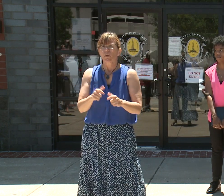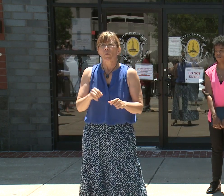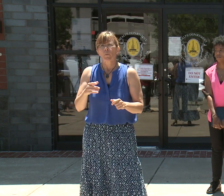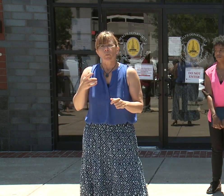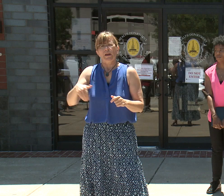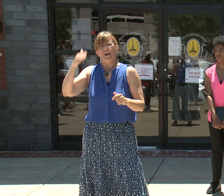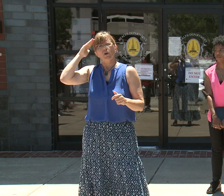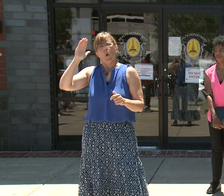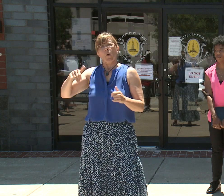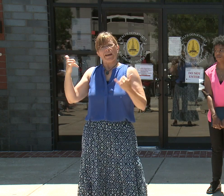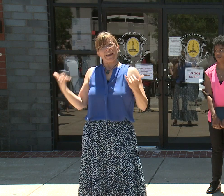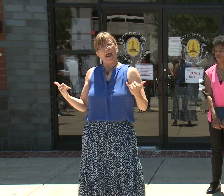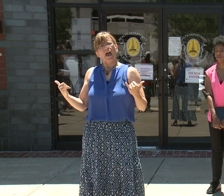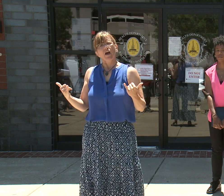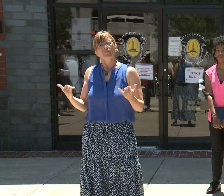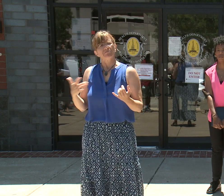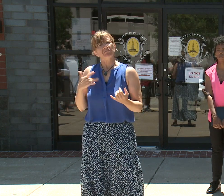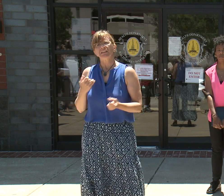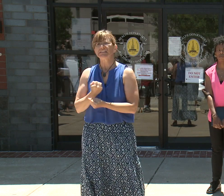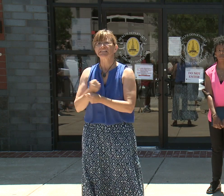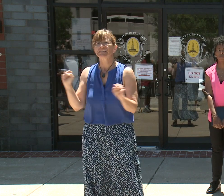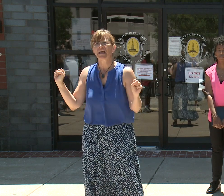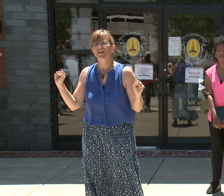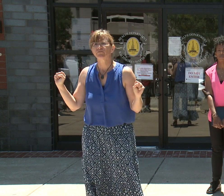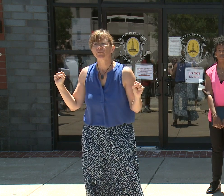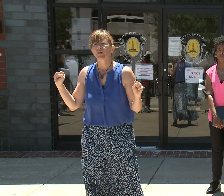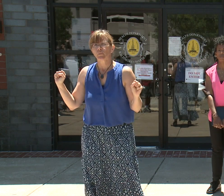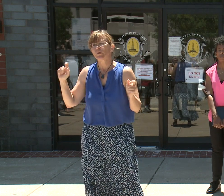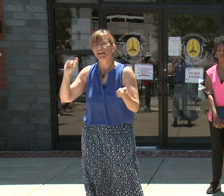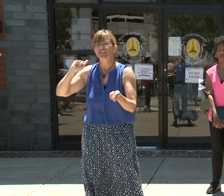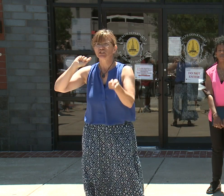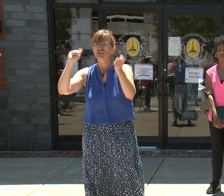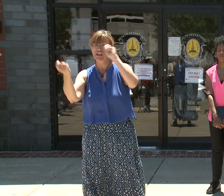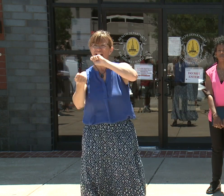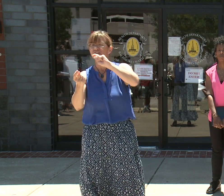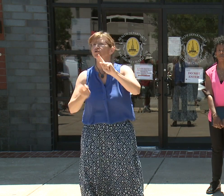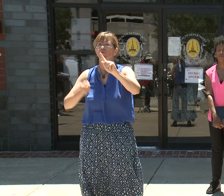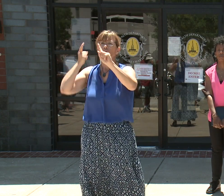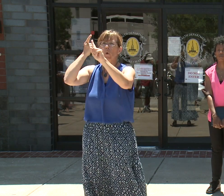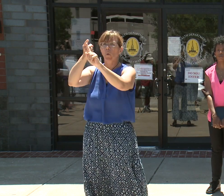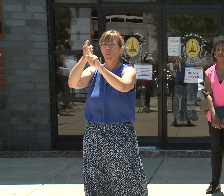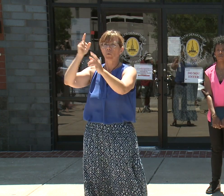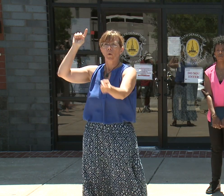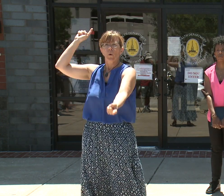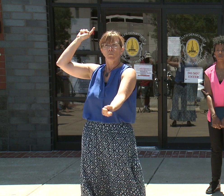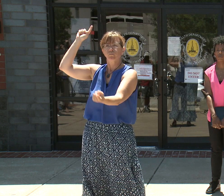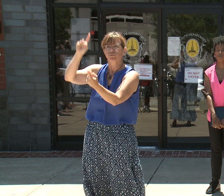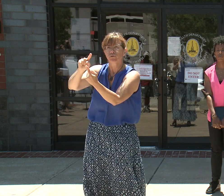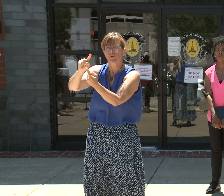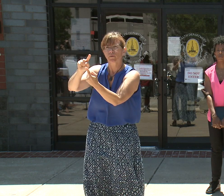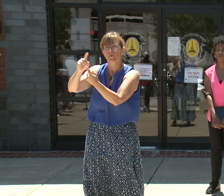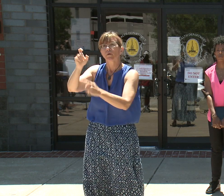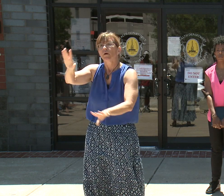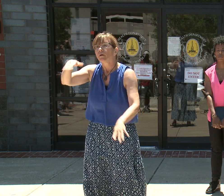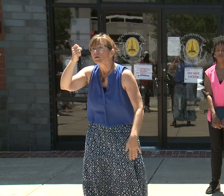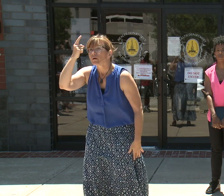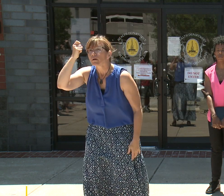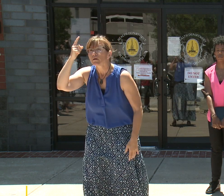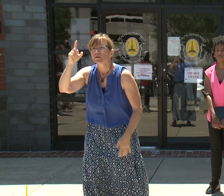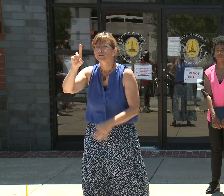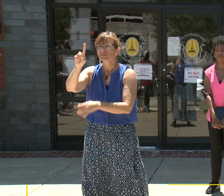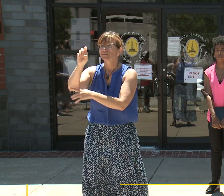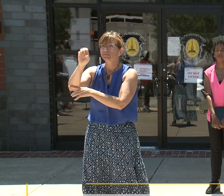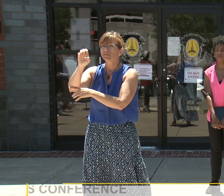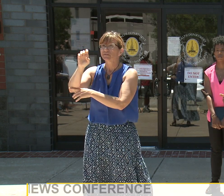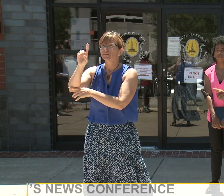point where we think it is safe to do this. This is only about the data. The data has driven me from December the 9th, when I made